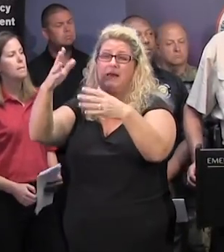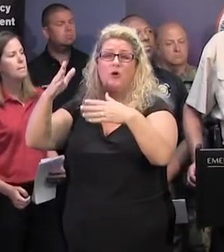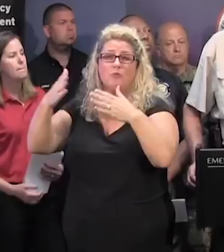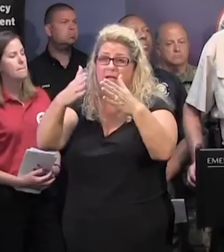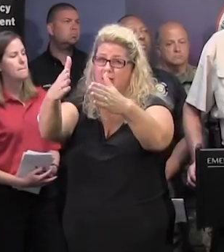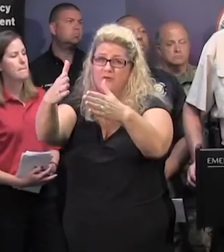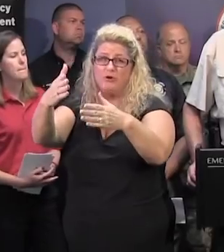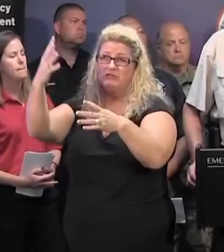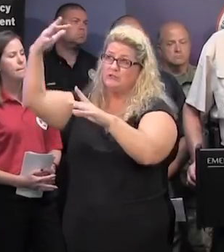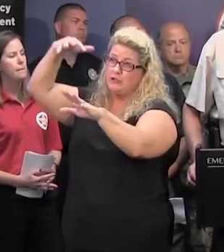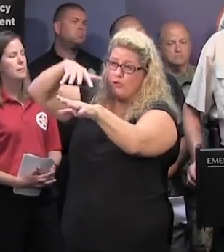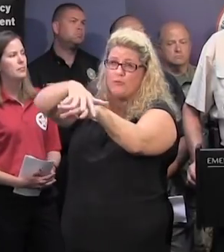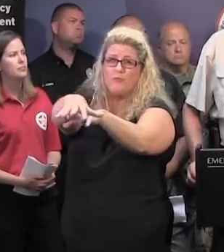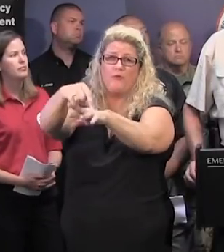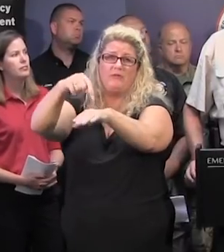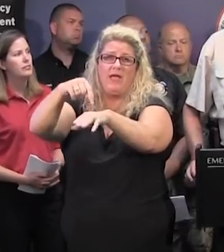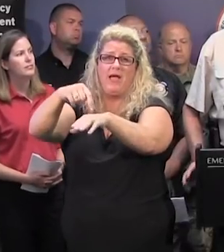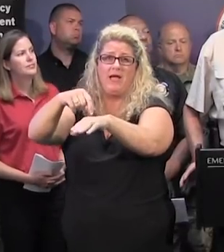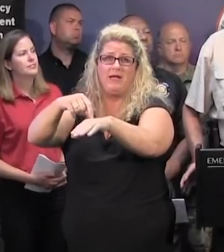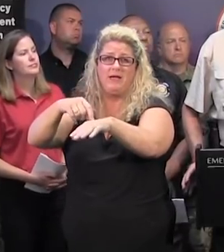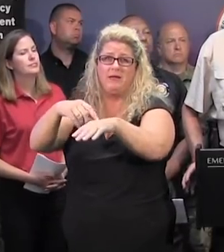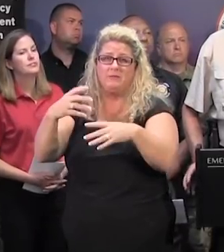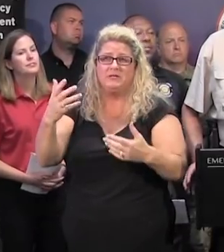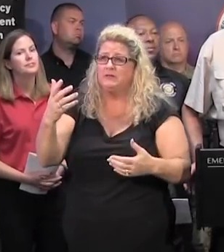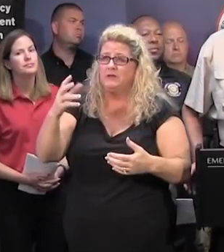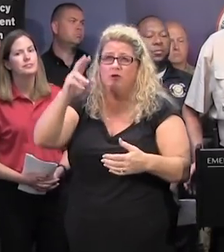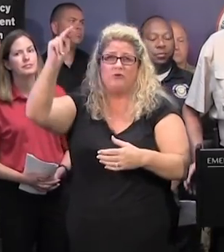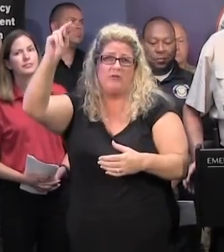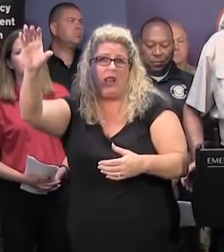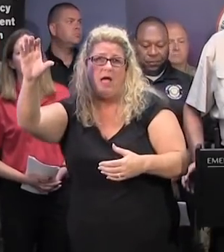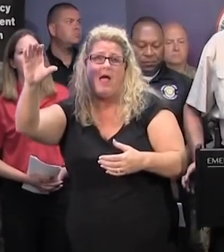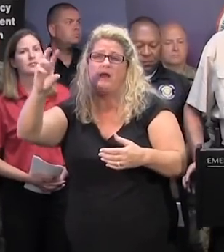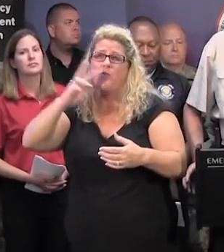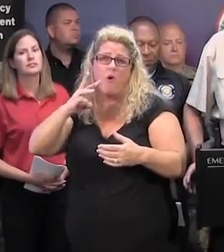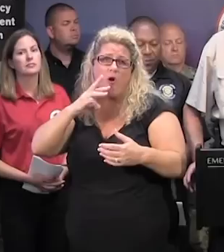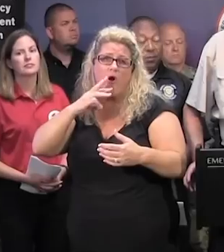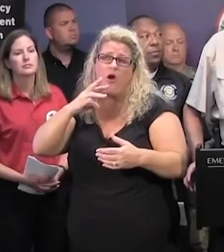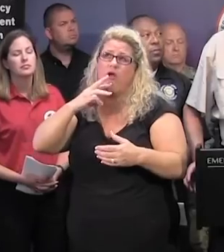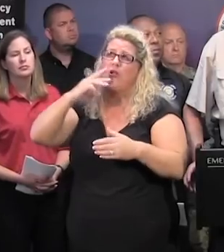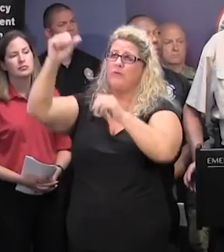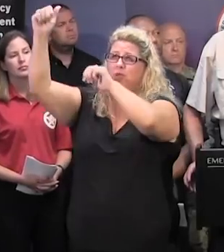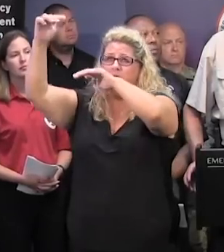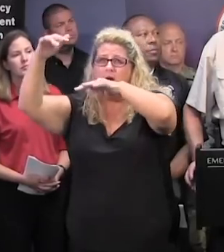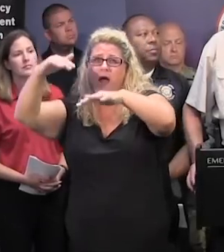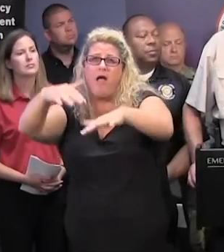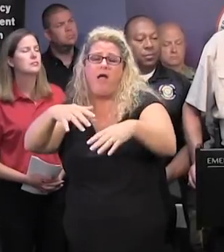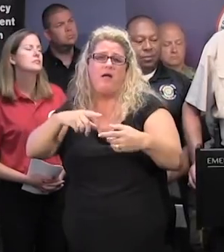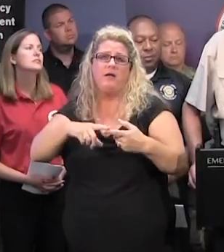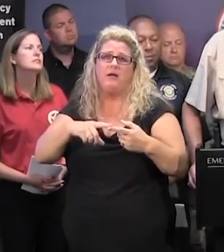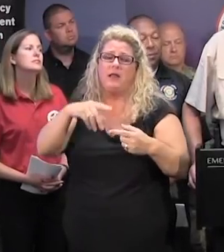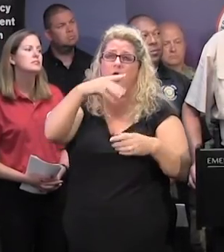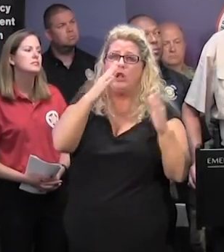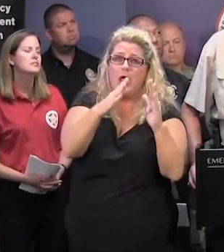PD and Lumber River take water out of North Carolina and it comes down and exits